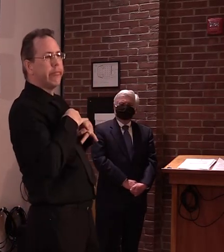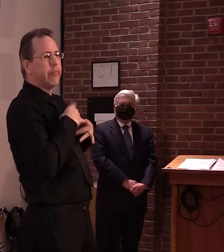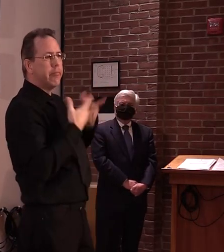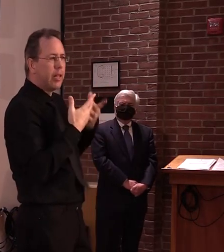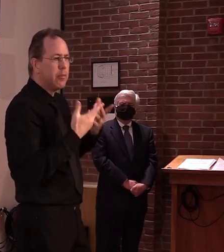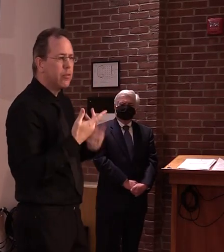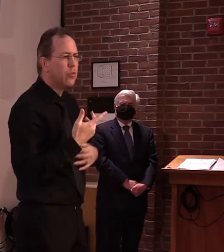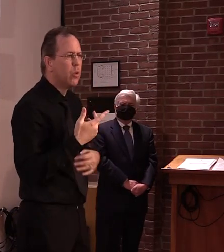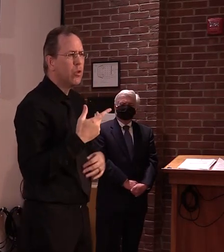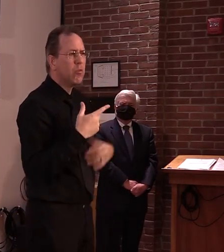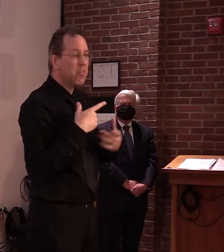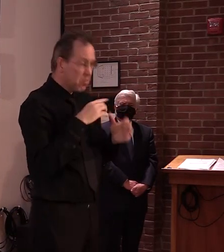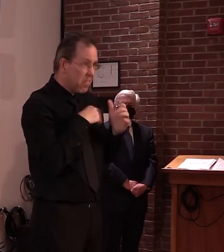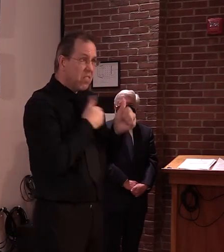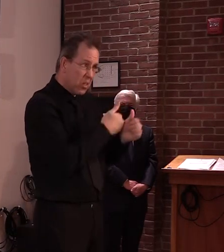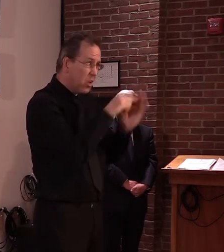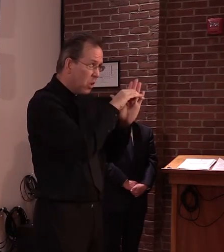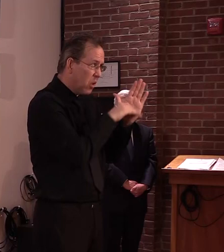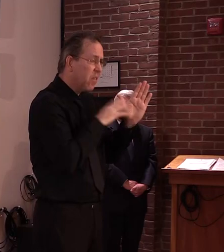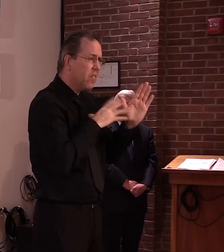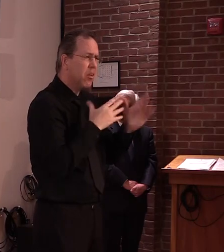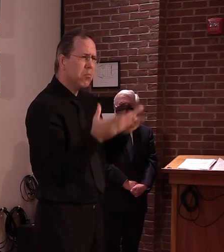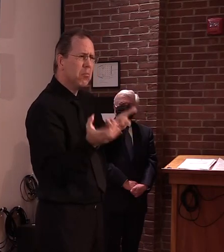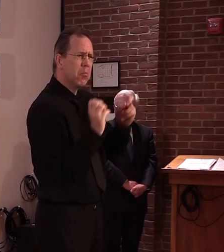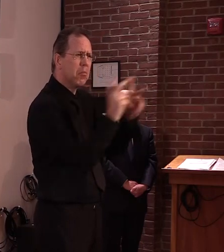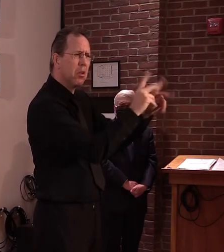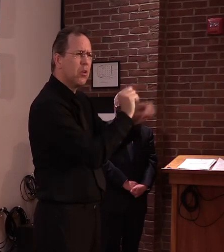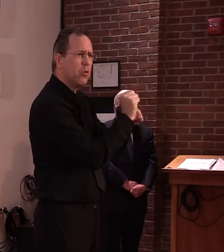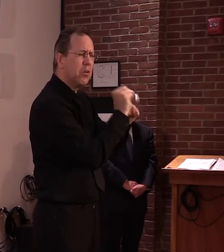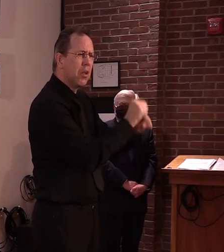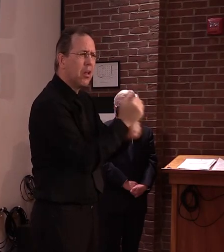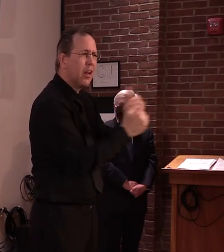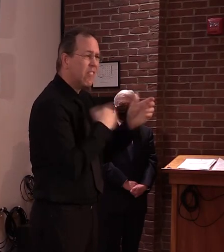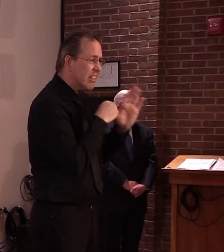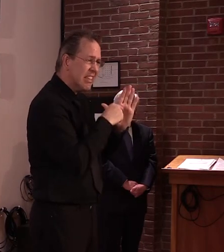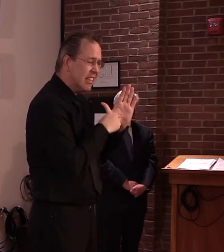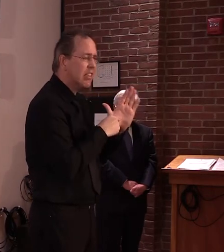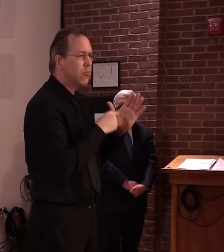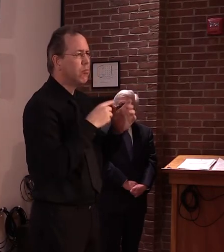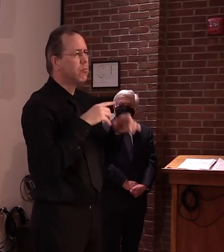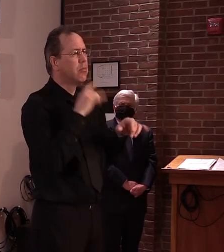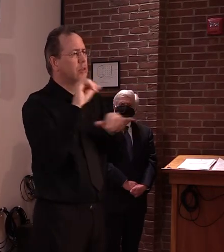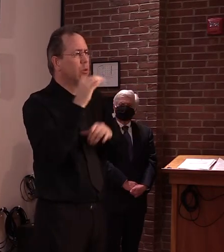Okay. And how is the state planning to enforce these goals? Sorry?